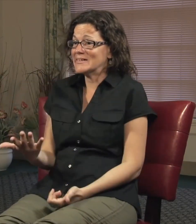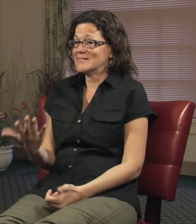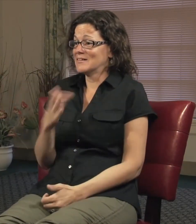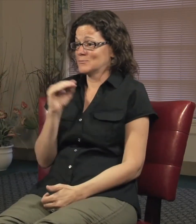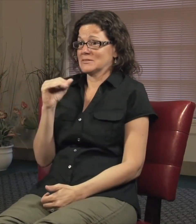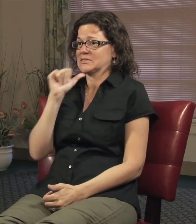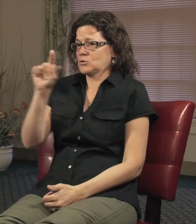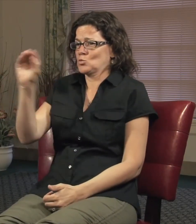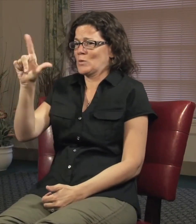life. It's